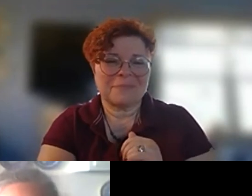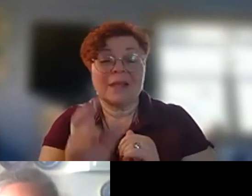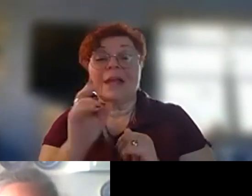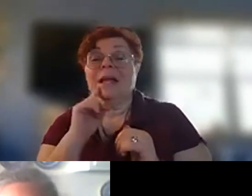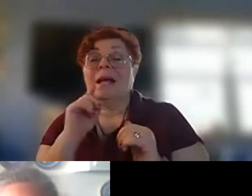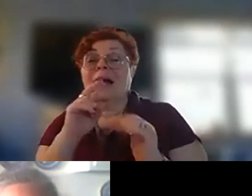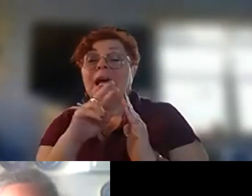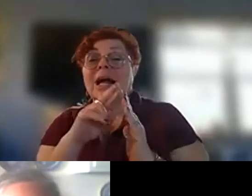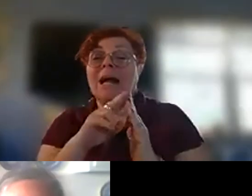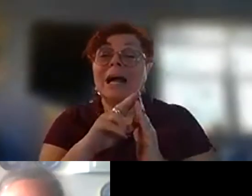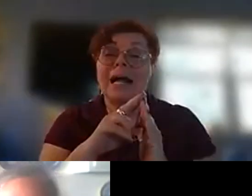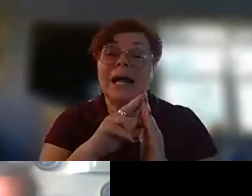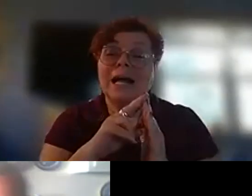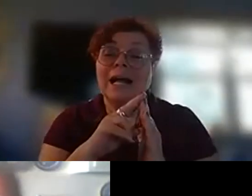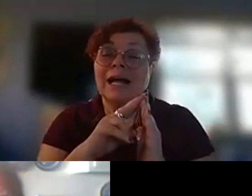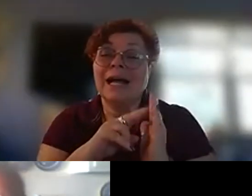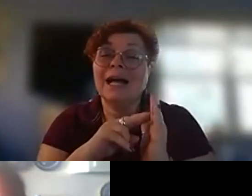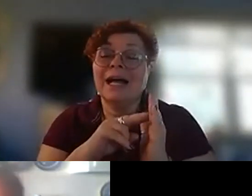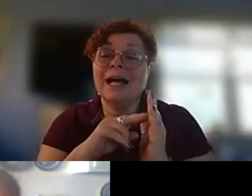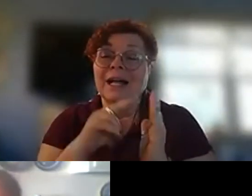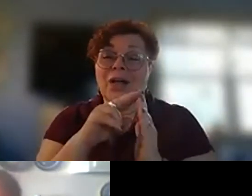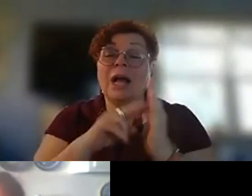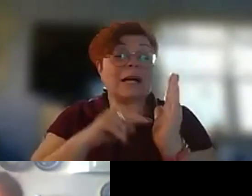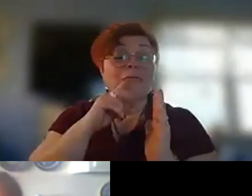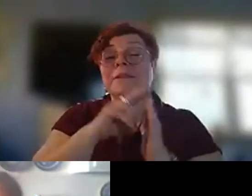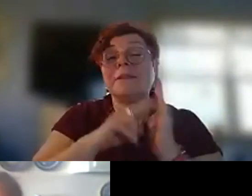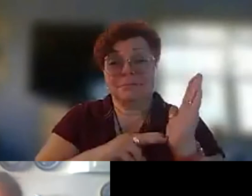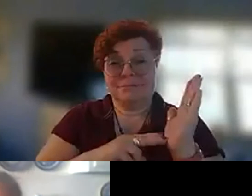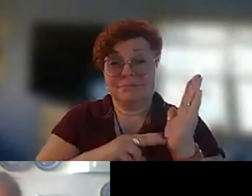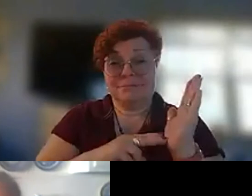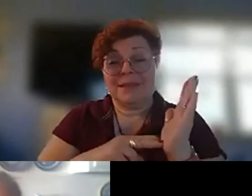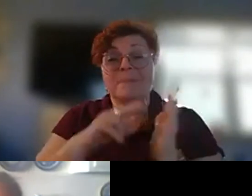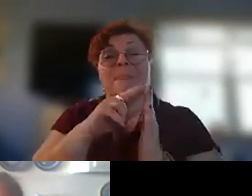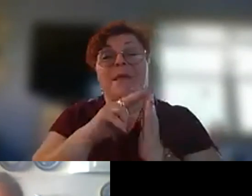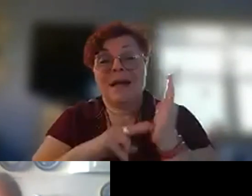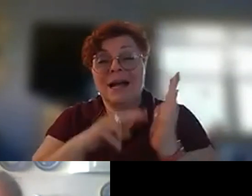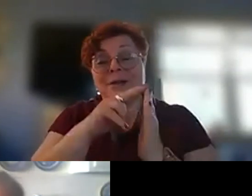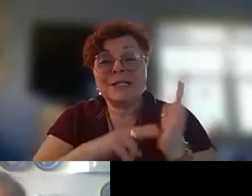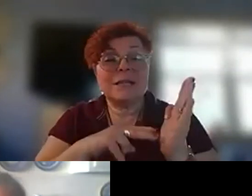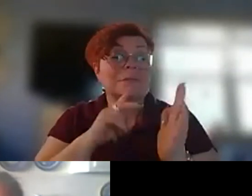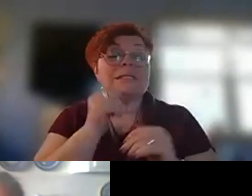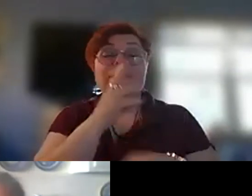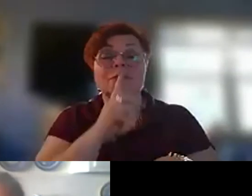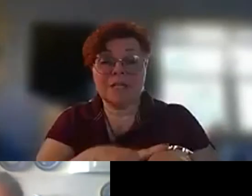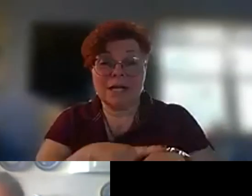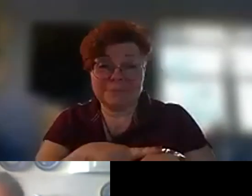dorian do you want to answer that uh read read i read them i read them several times